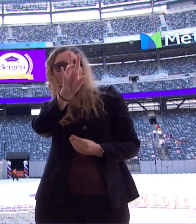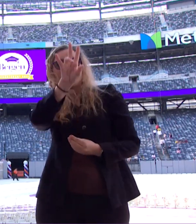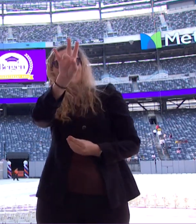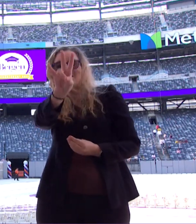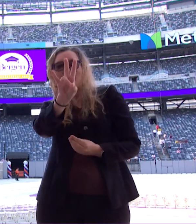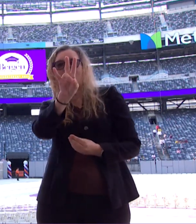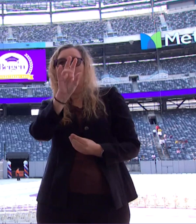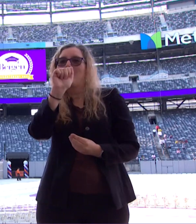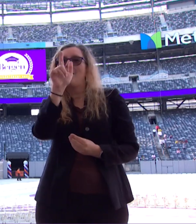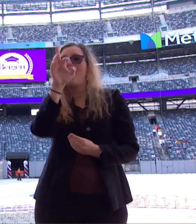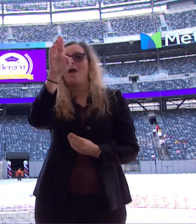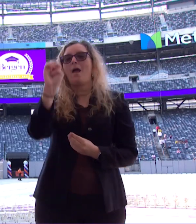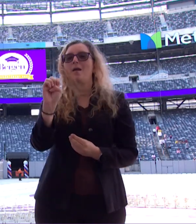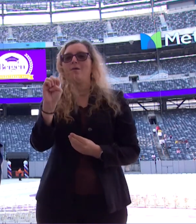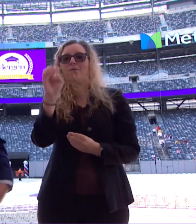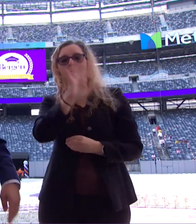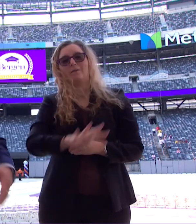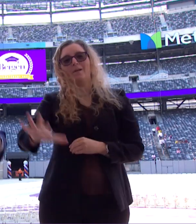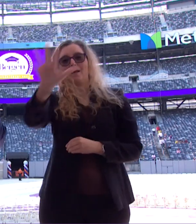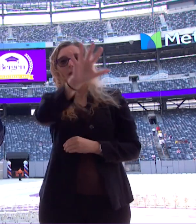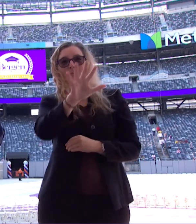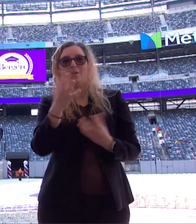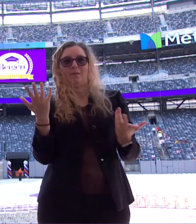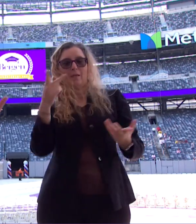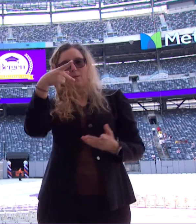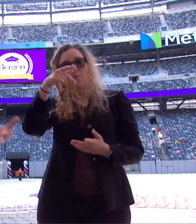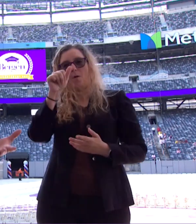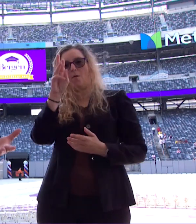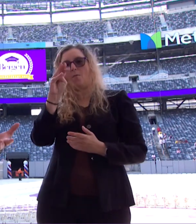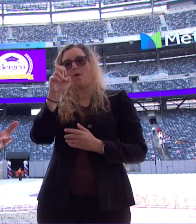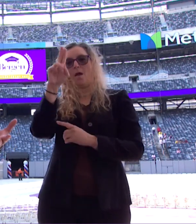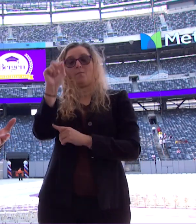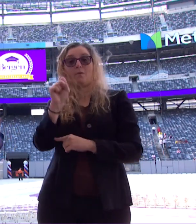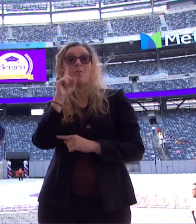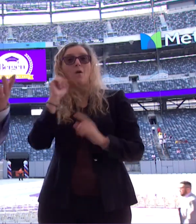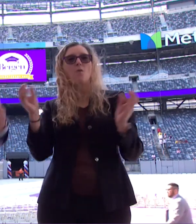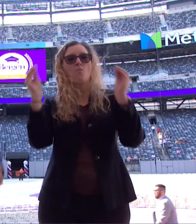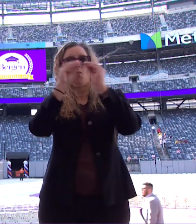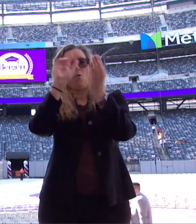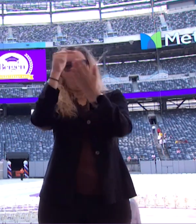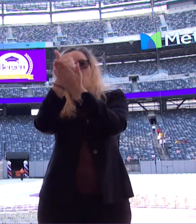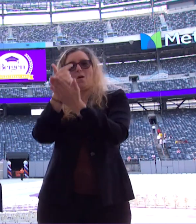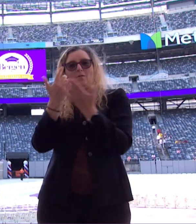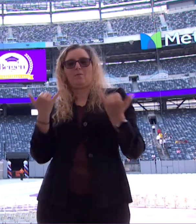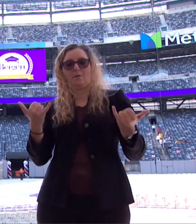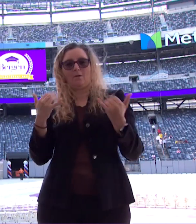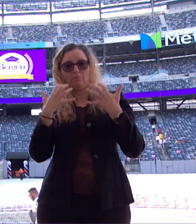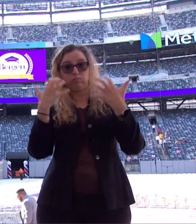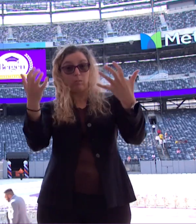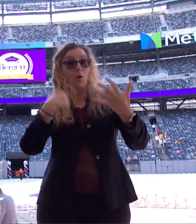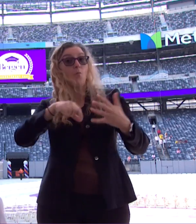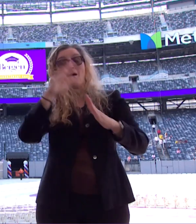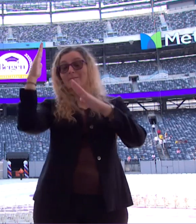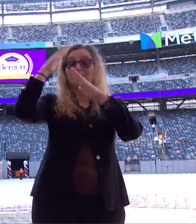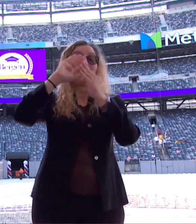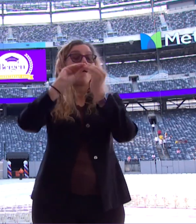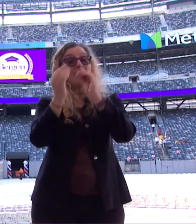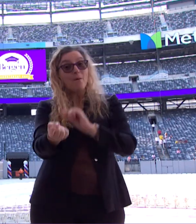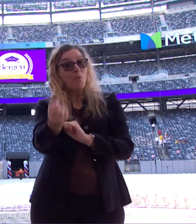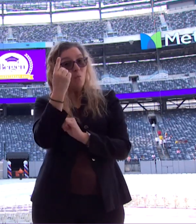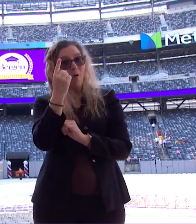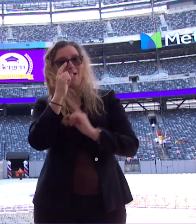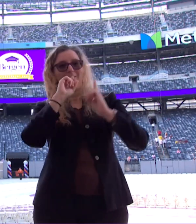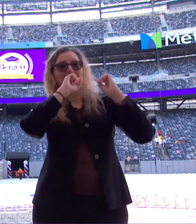campus in Paramus because we just have more graduates. As I said before, we are the number one degree